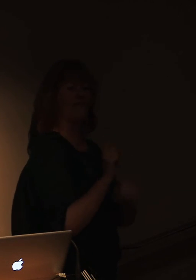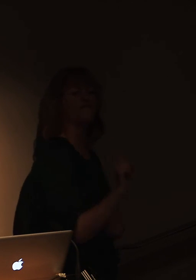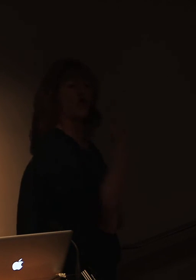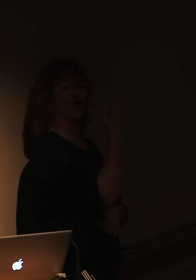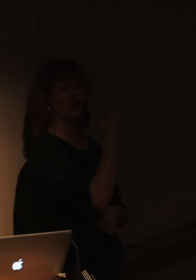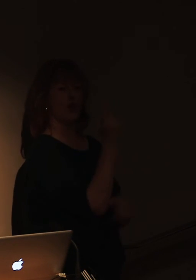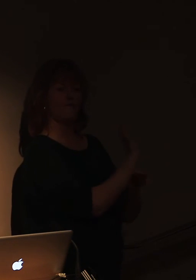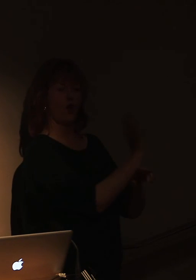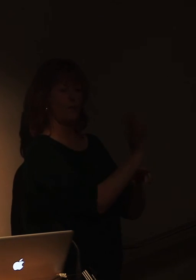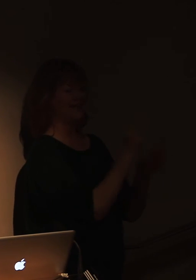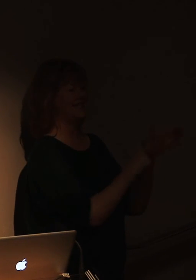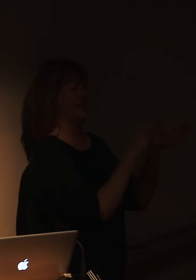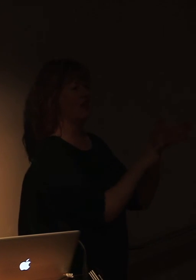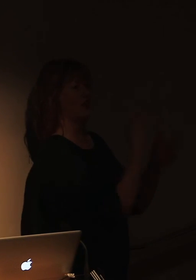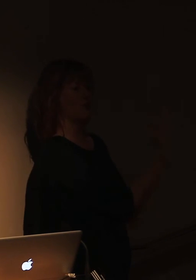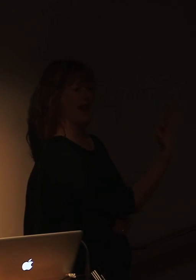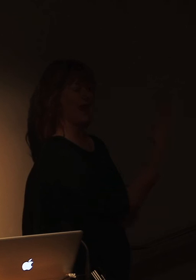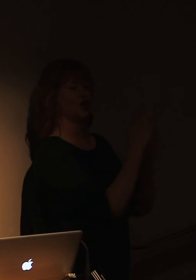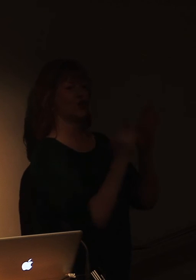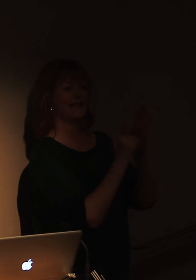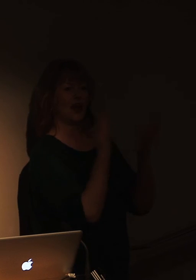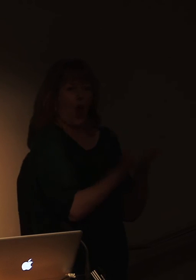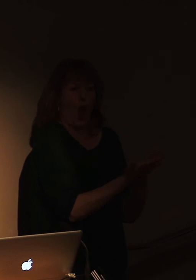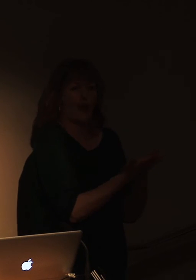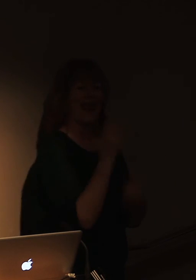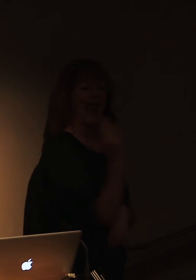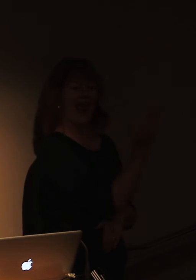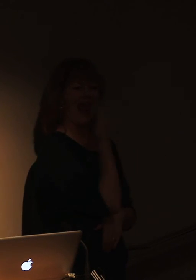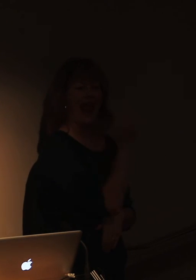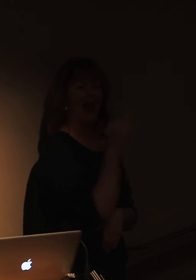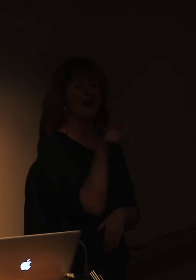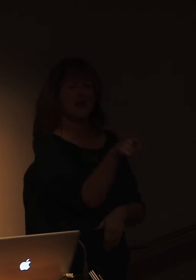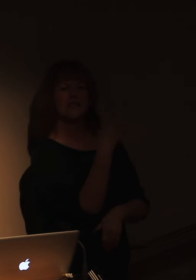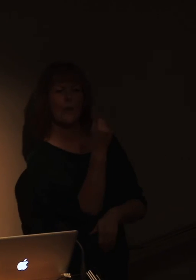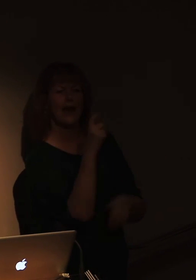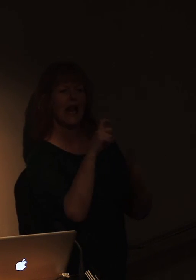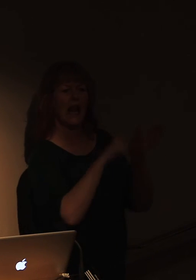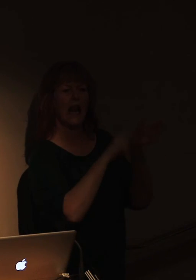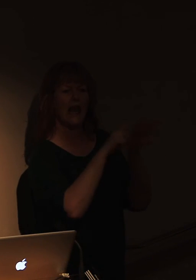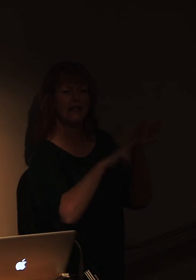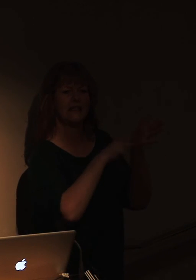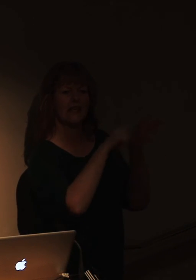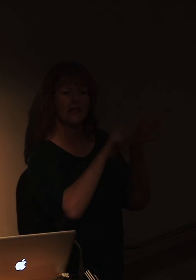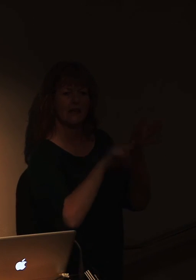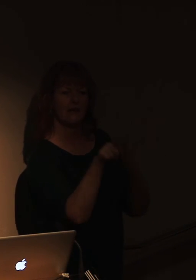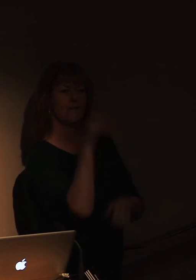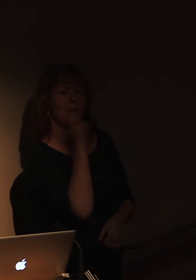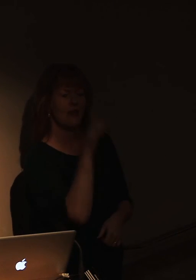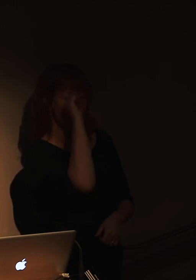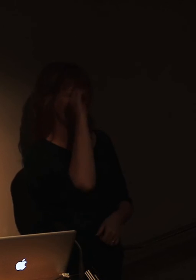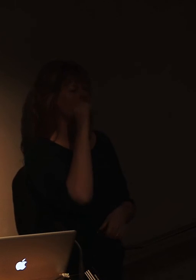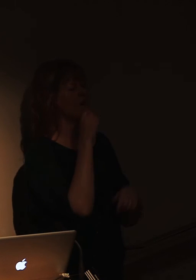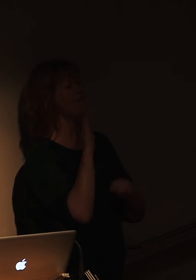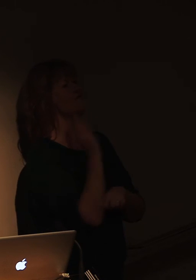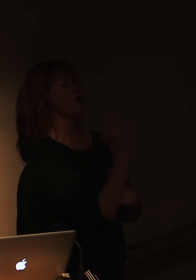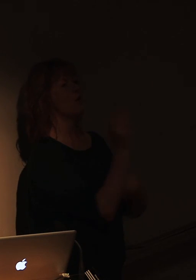TV3 and New Zealand On Air. Clinton, you'll remember this. And that was a film on sharks.